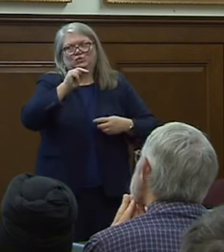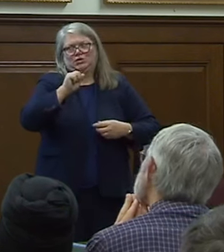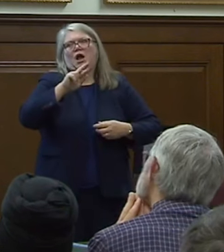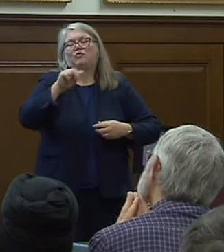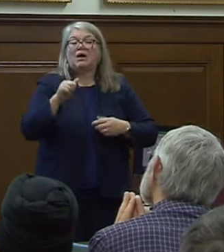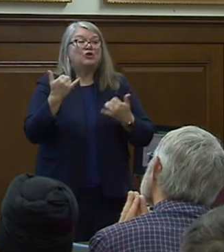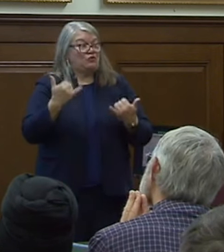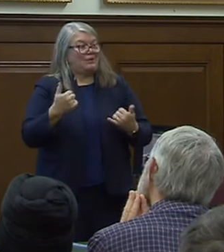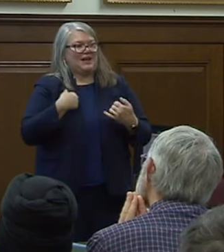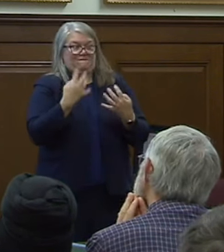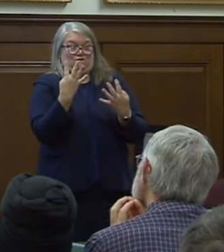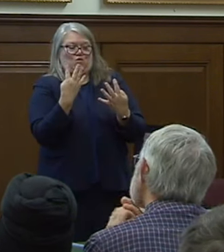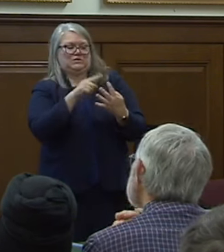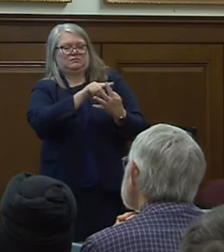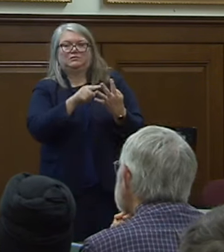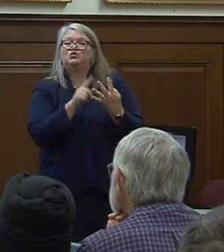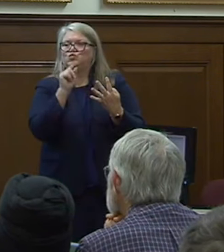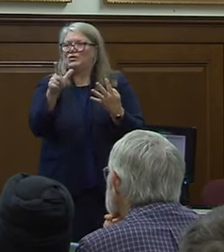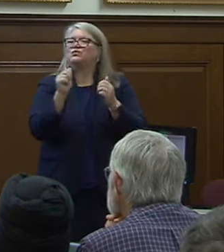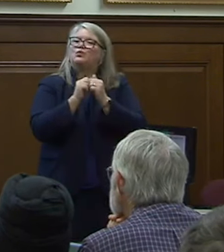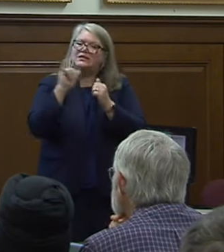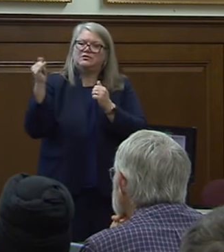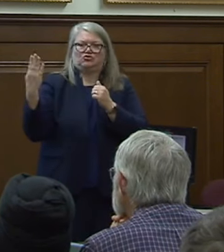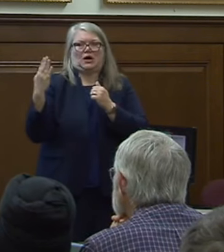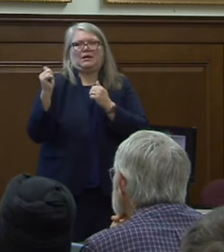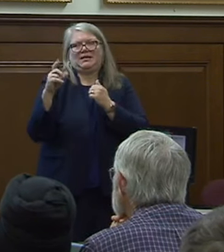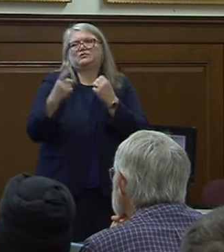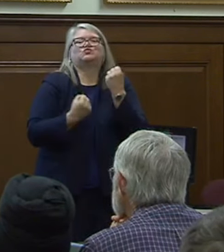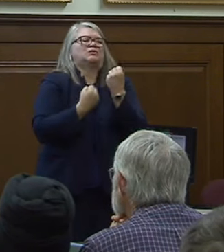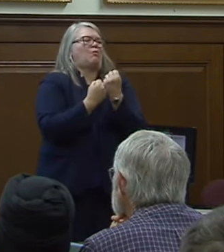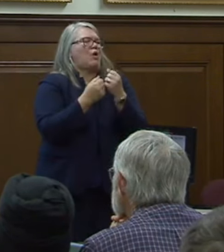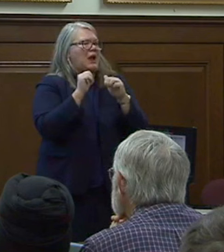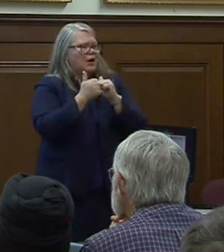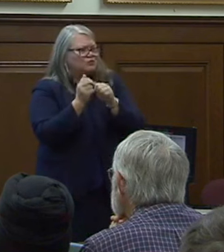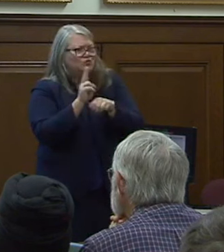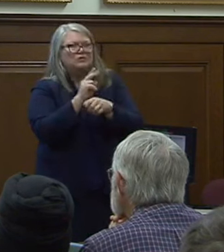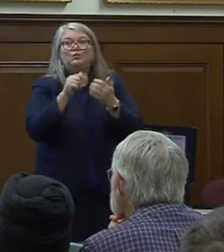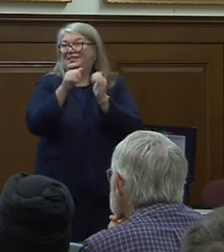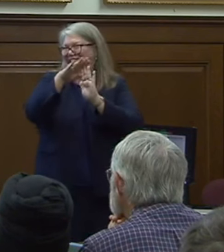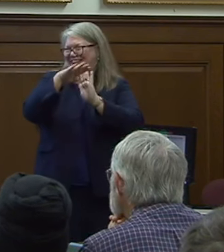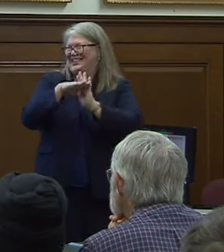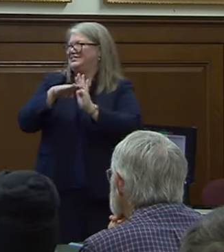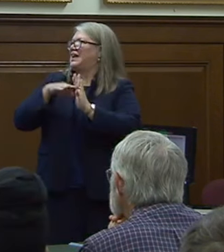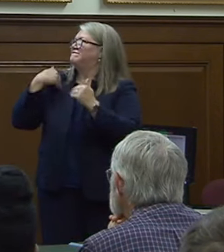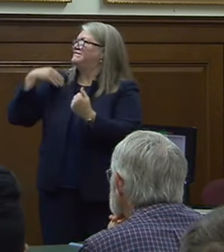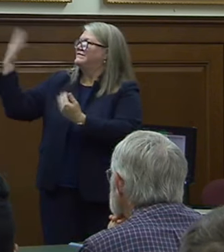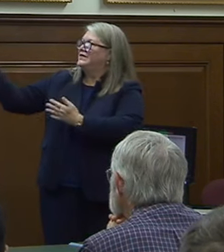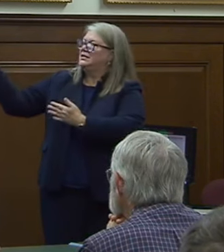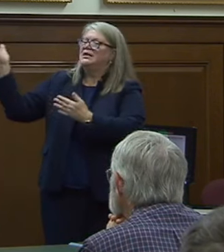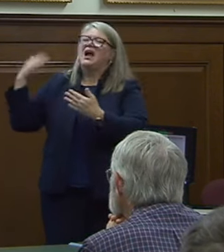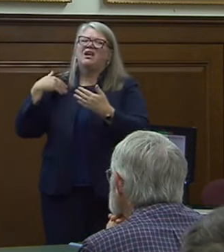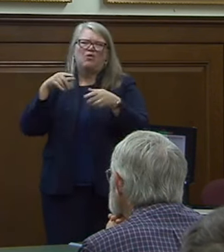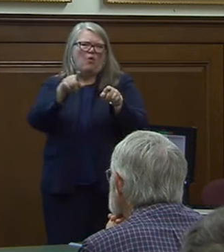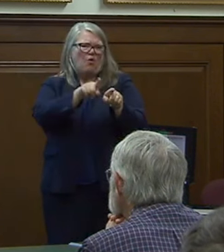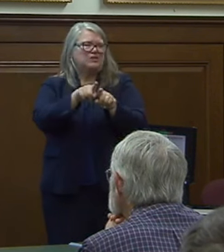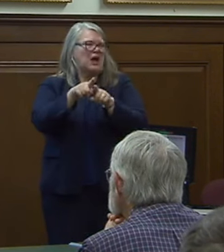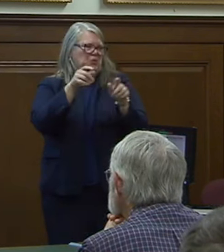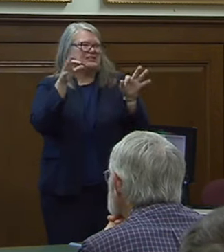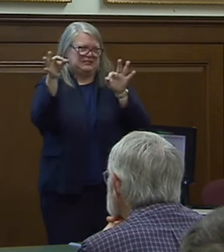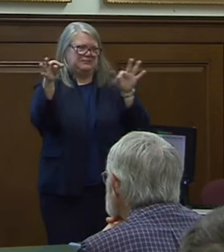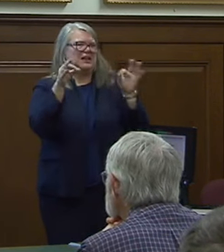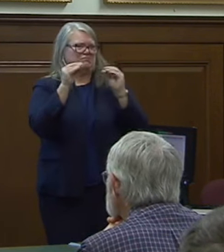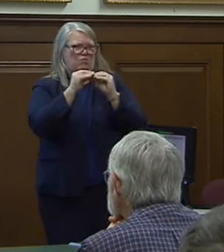tools with job aids available for download and here is a list of the available tools and i will go in the